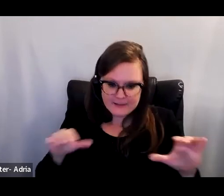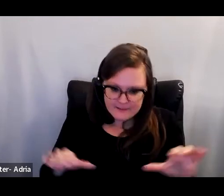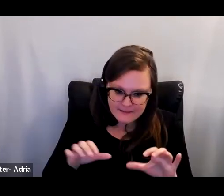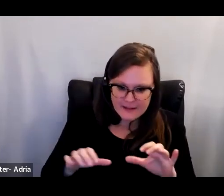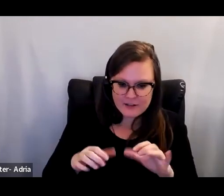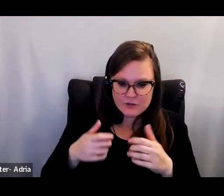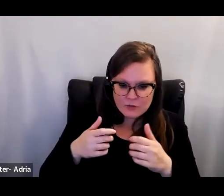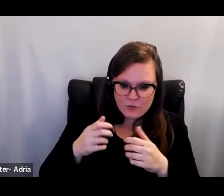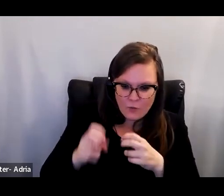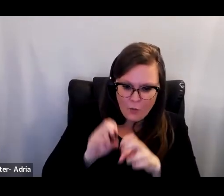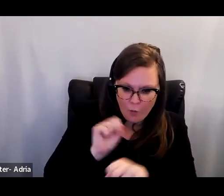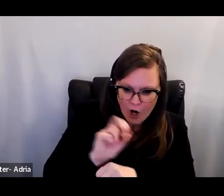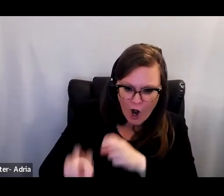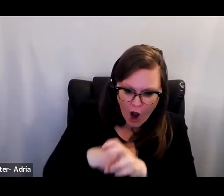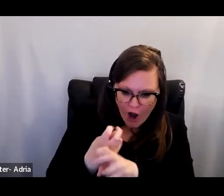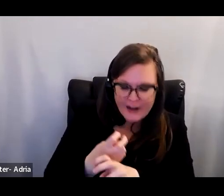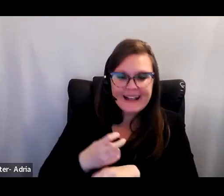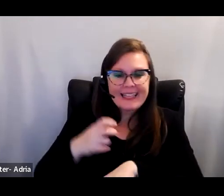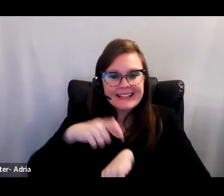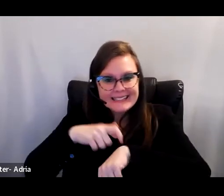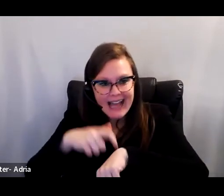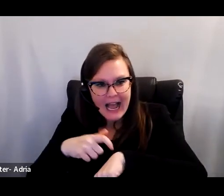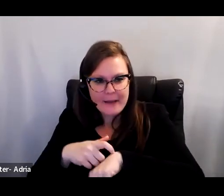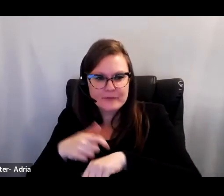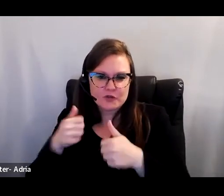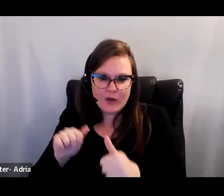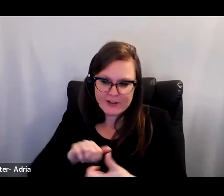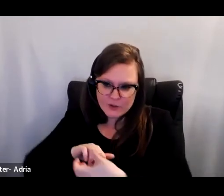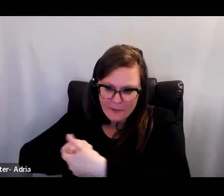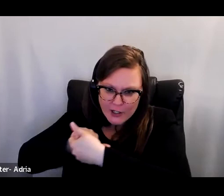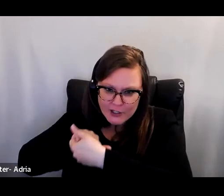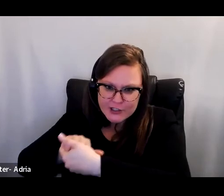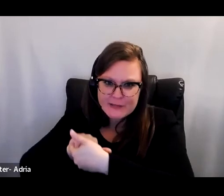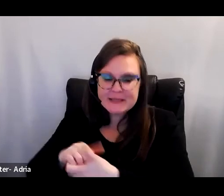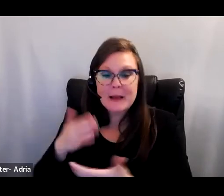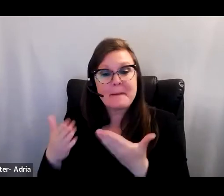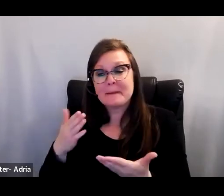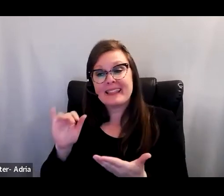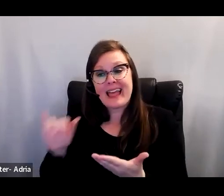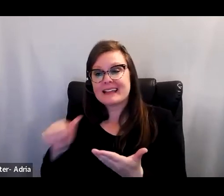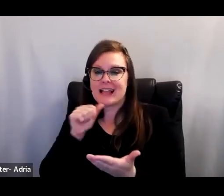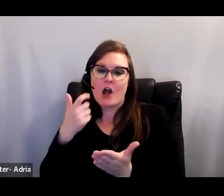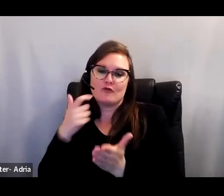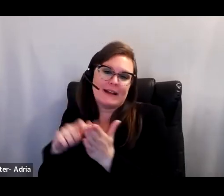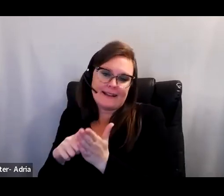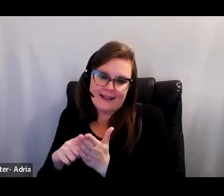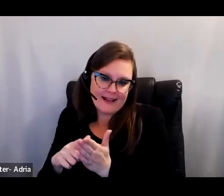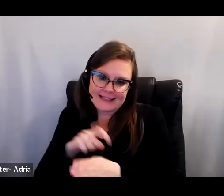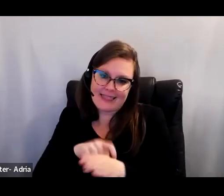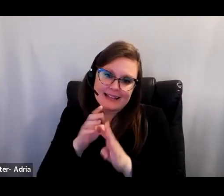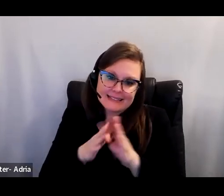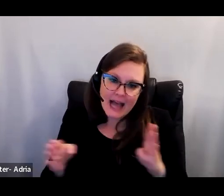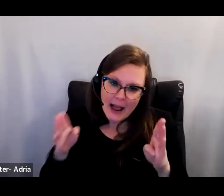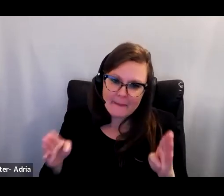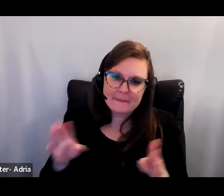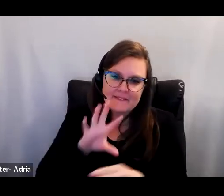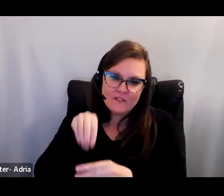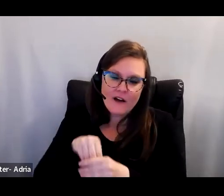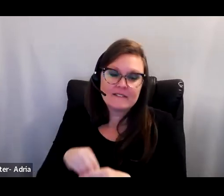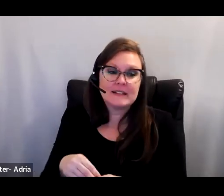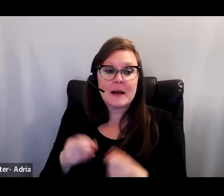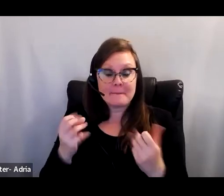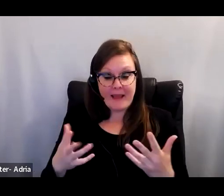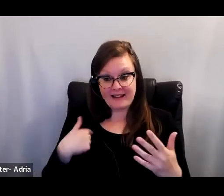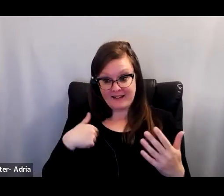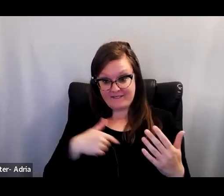The extensive time required to initiate and sustain partnerships may not always be recognized. It's incumbent upon those of us who train the next